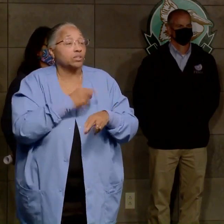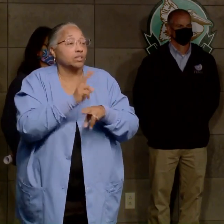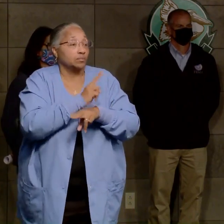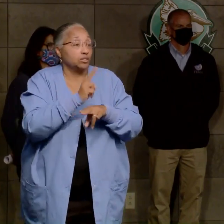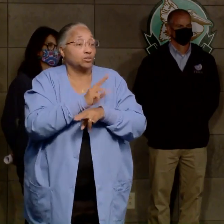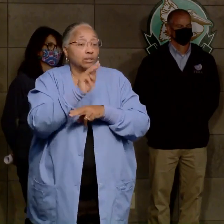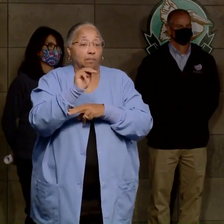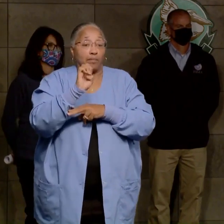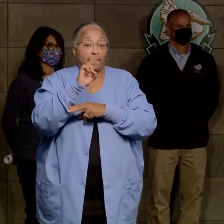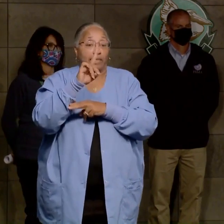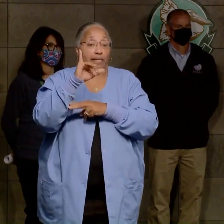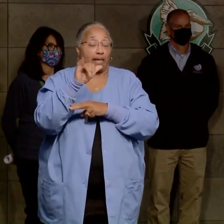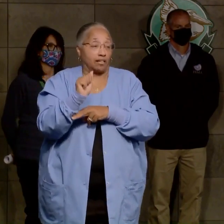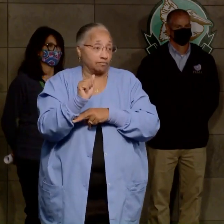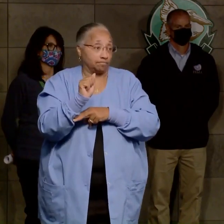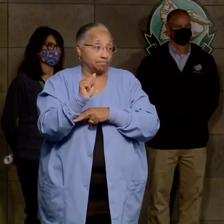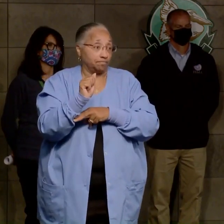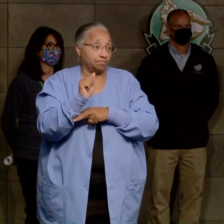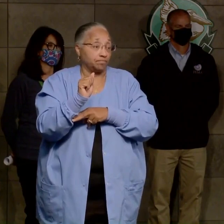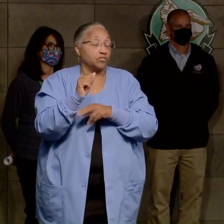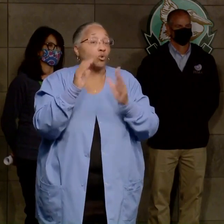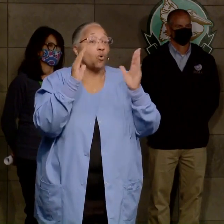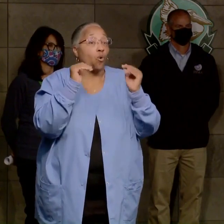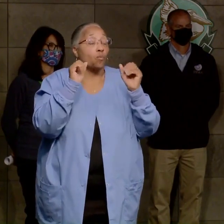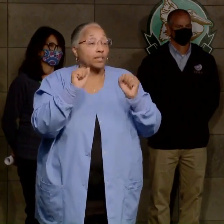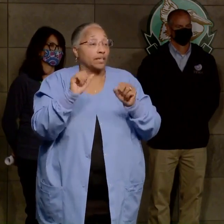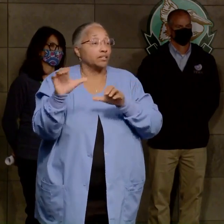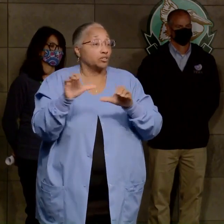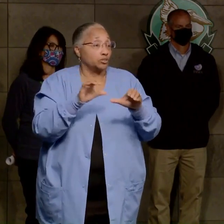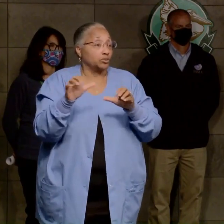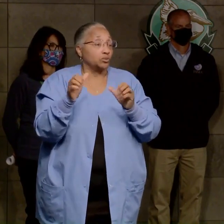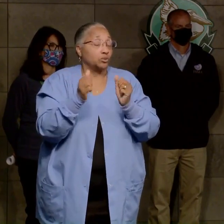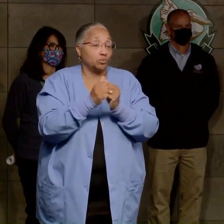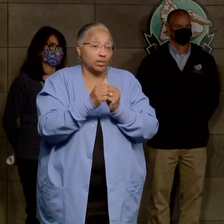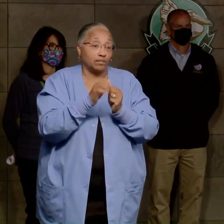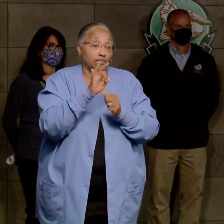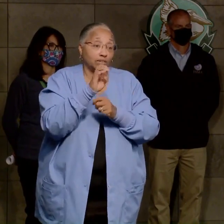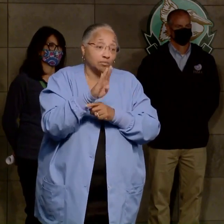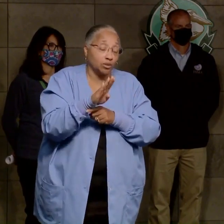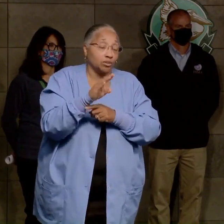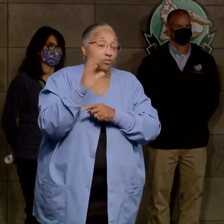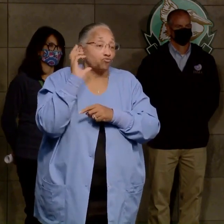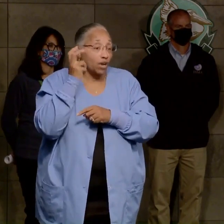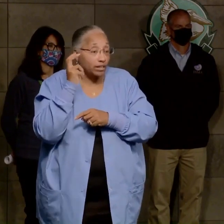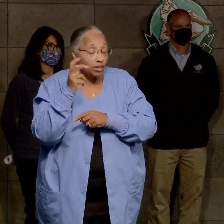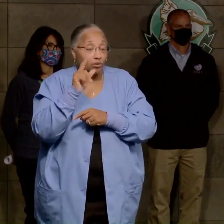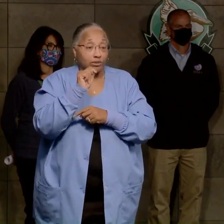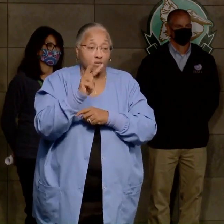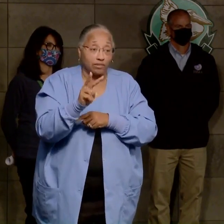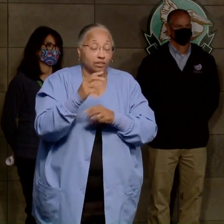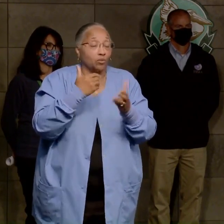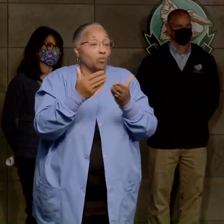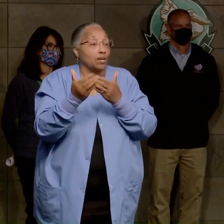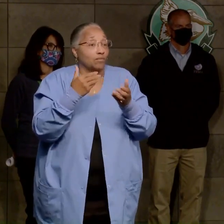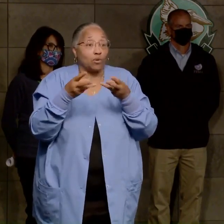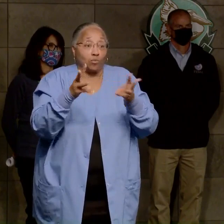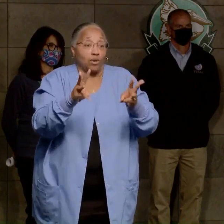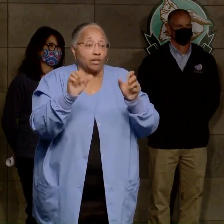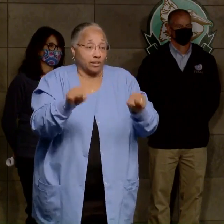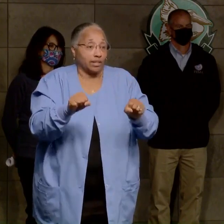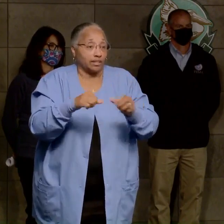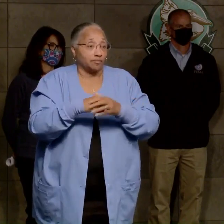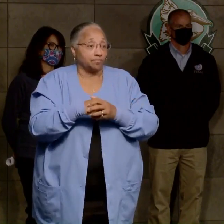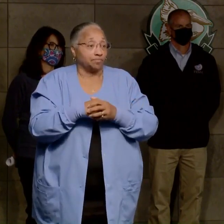media, and hopefully we can do this by social media, by radio, by television, whatever means we have